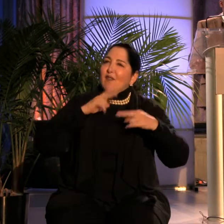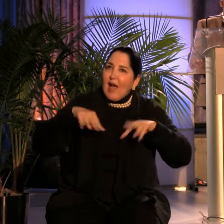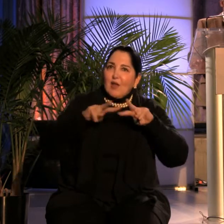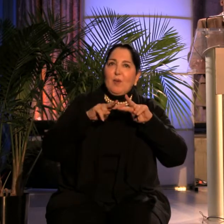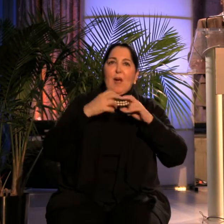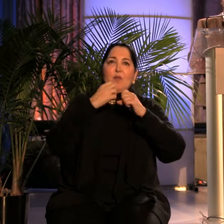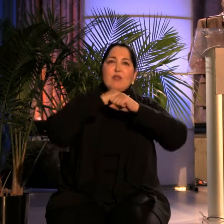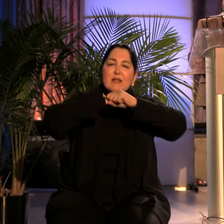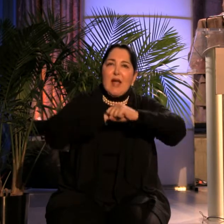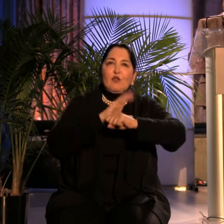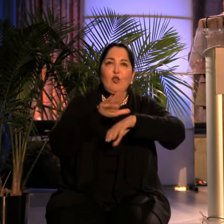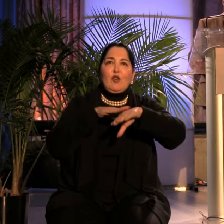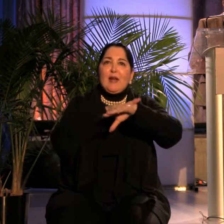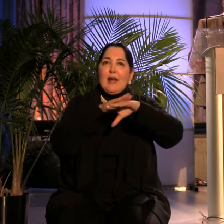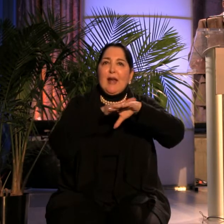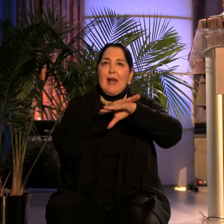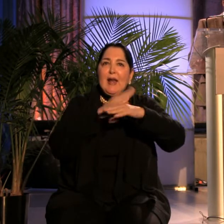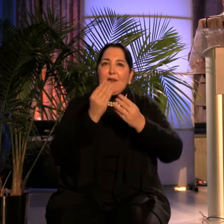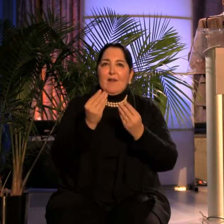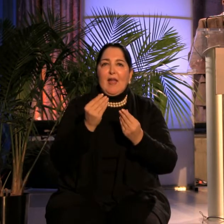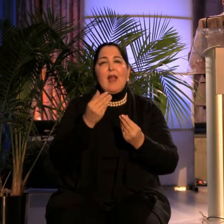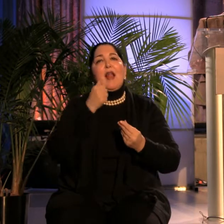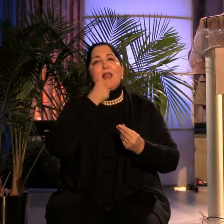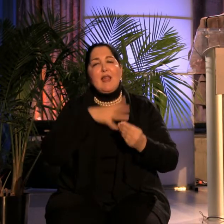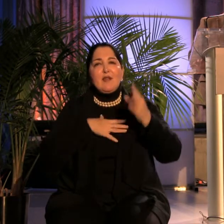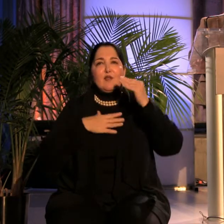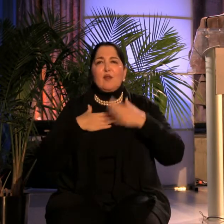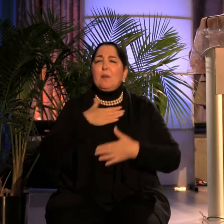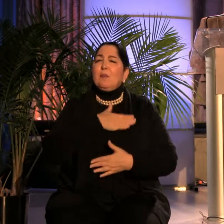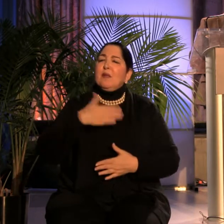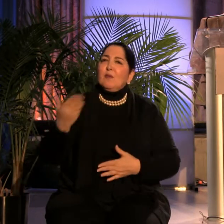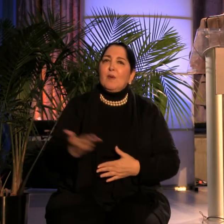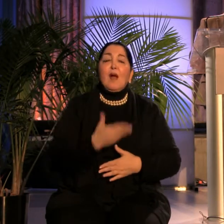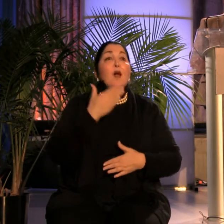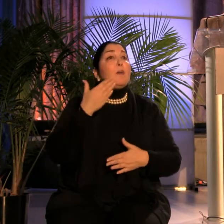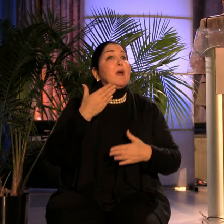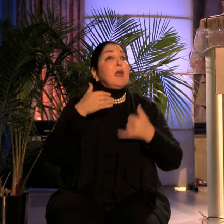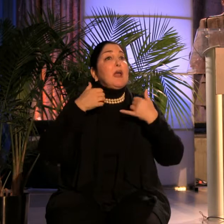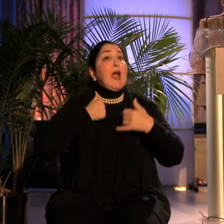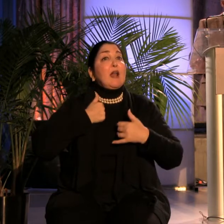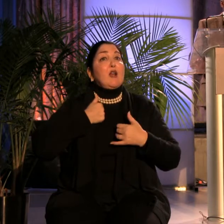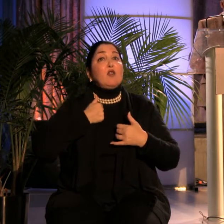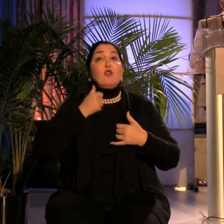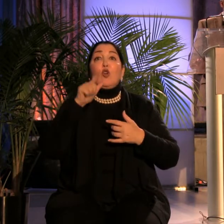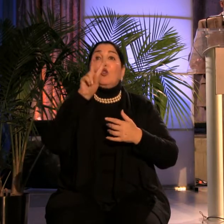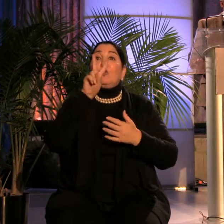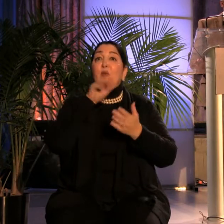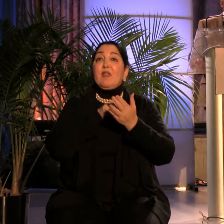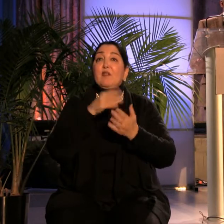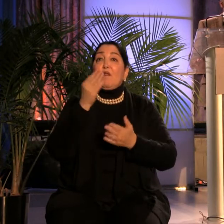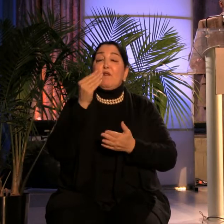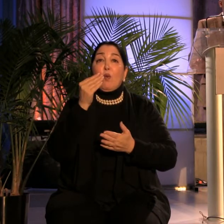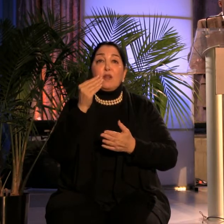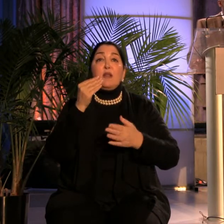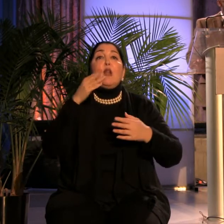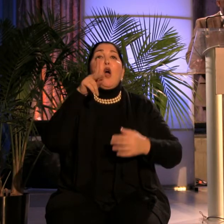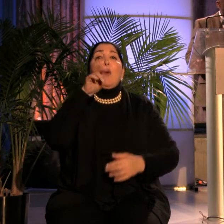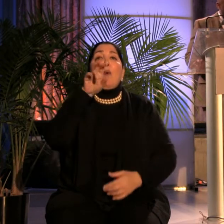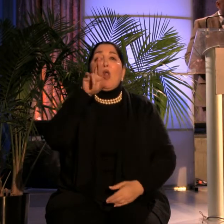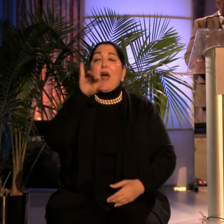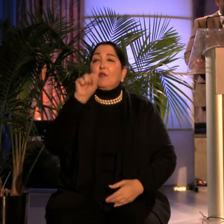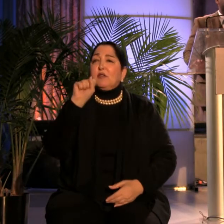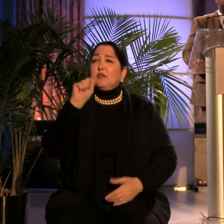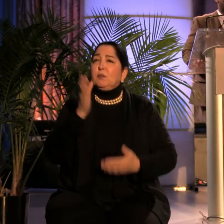land. Ladies and gentlemen, please welcome the winner of Canada's 2014 Polaris Music Prize for the album